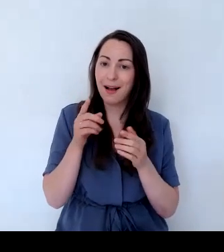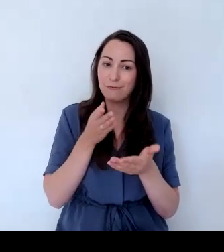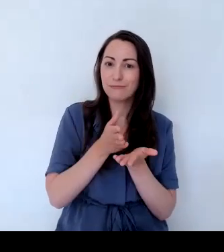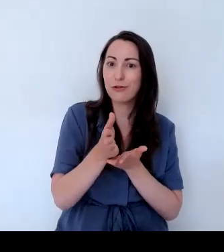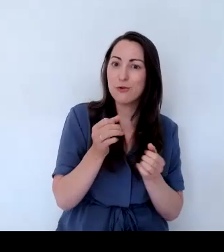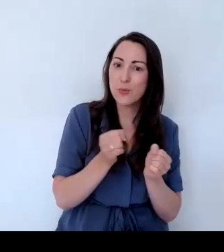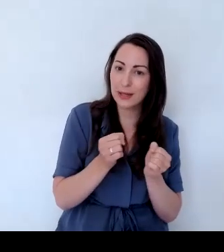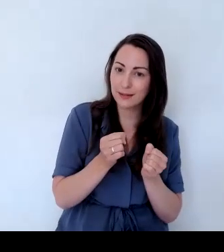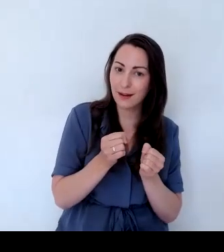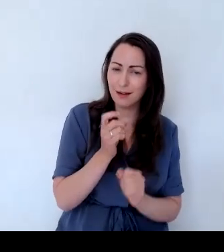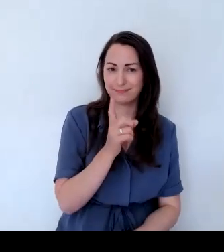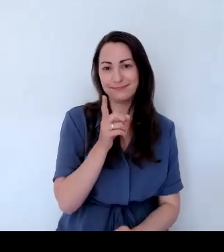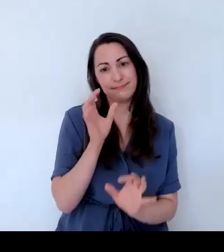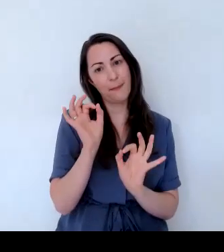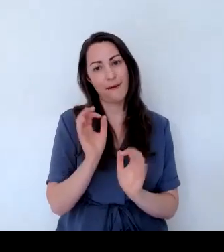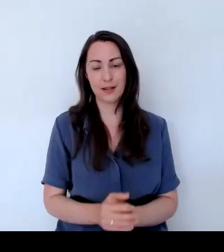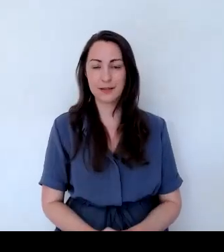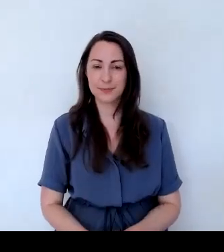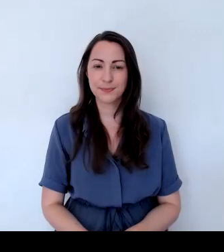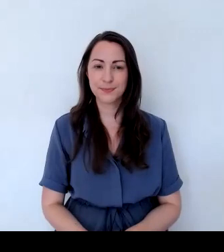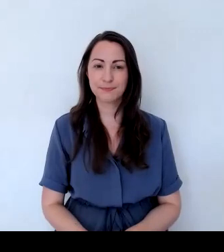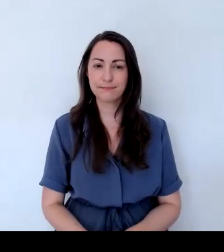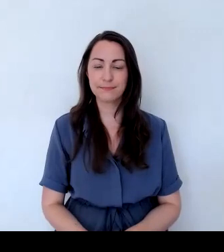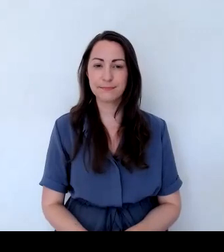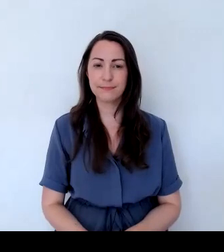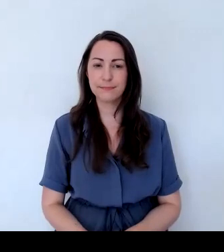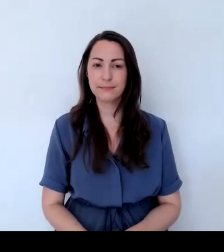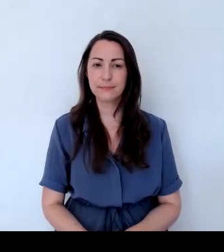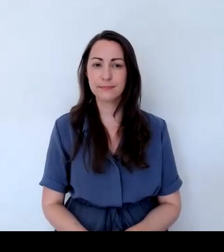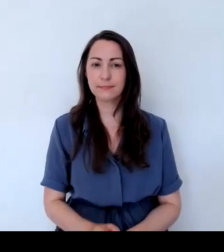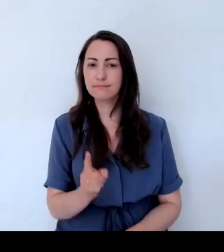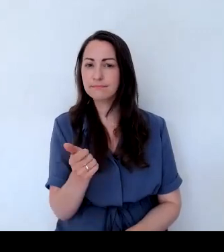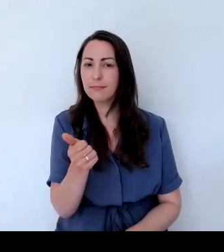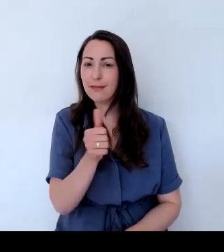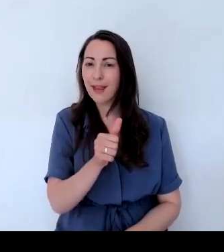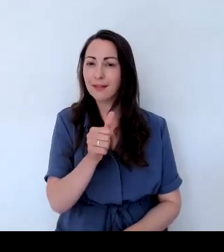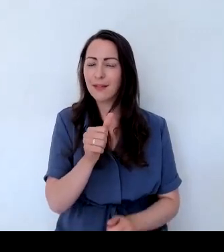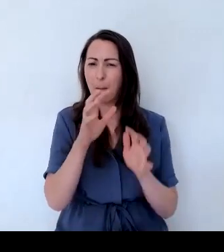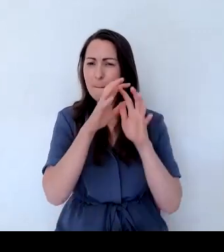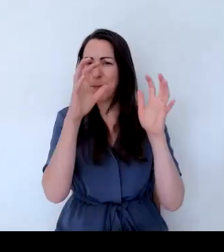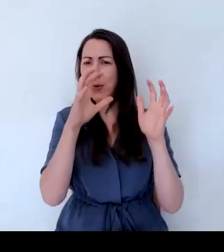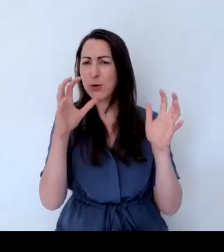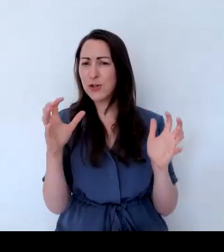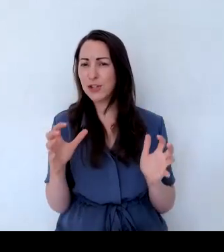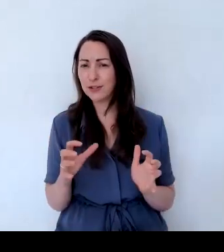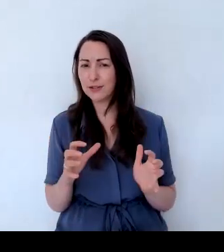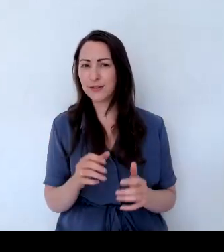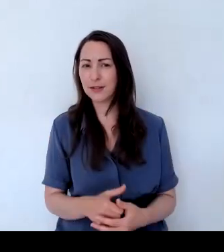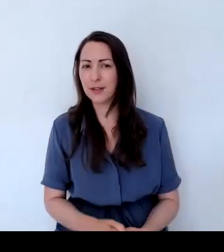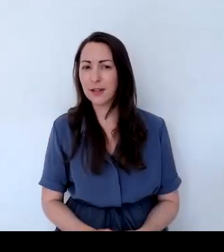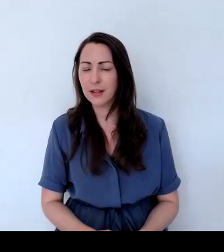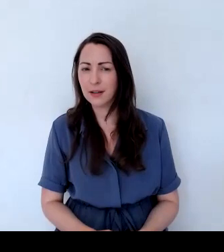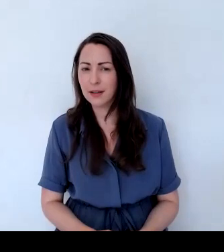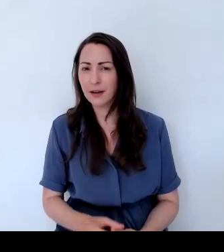And just next to it here, this bush here, is